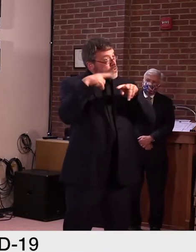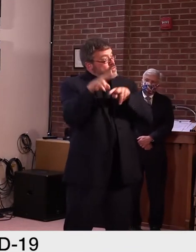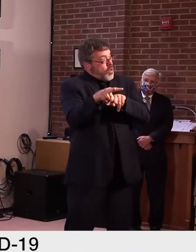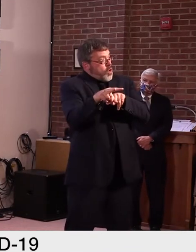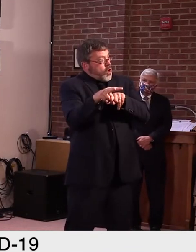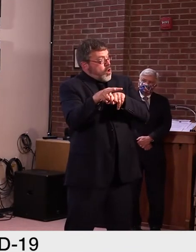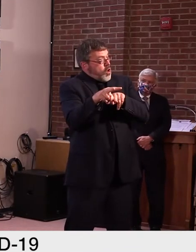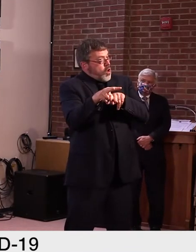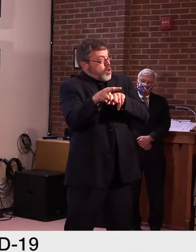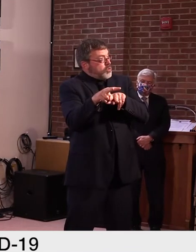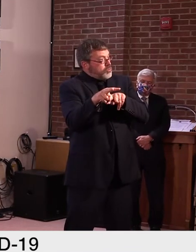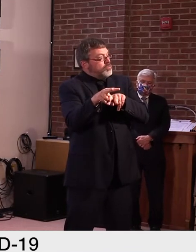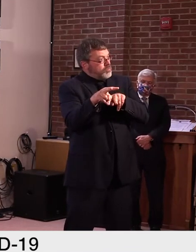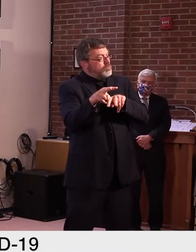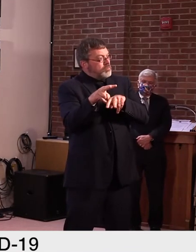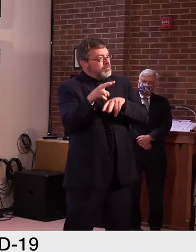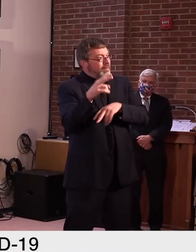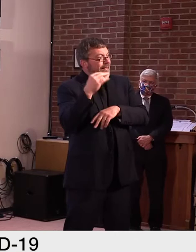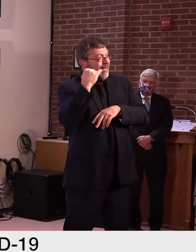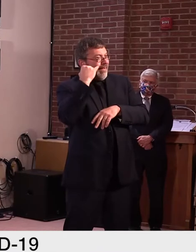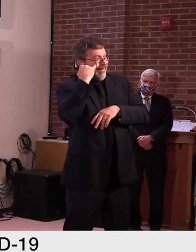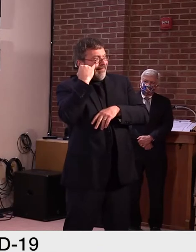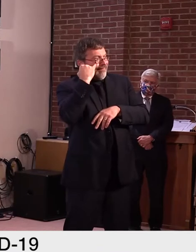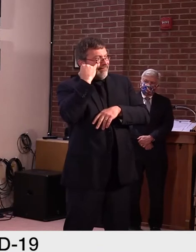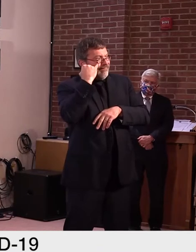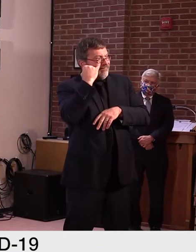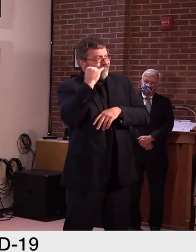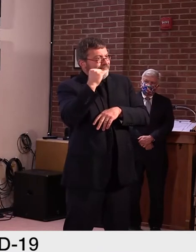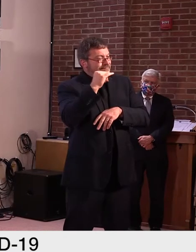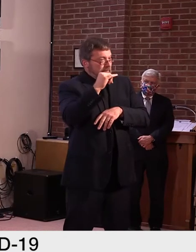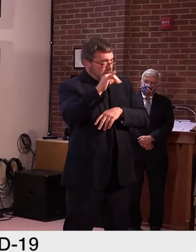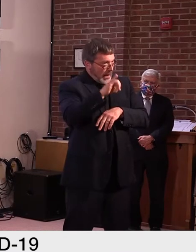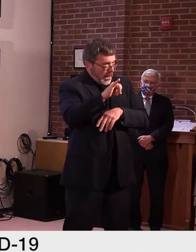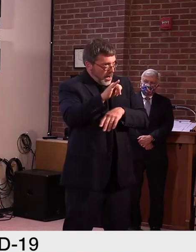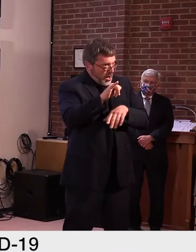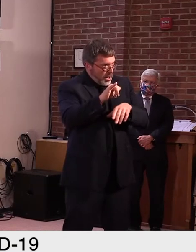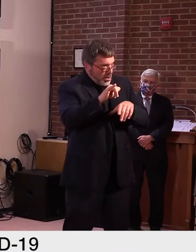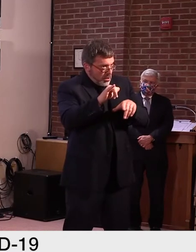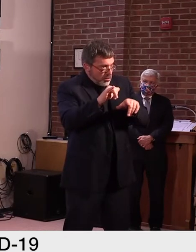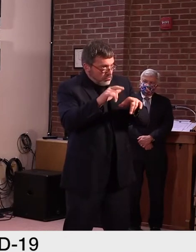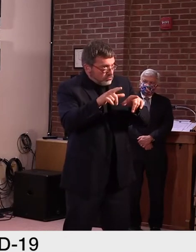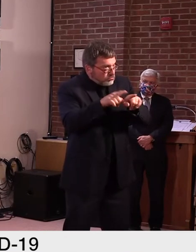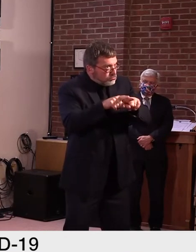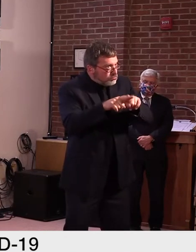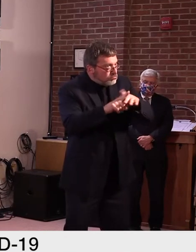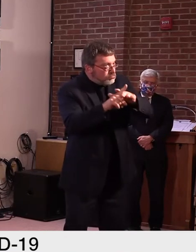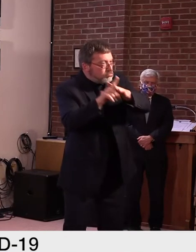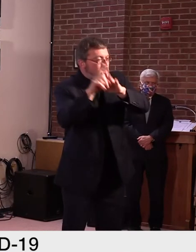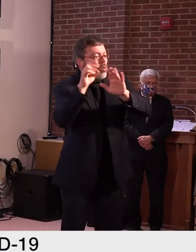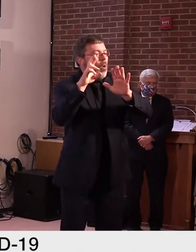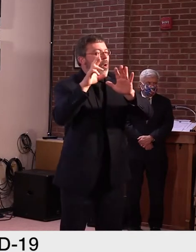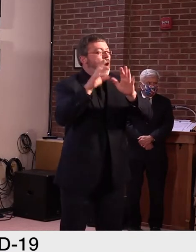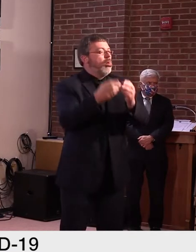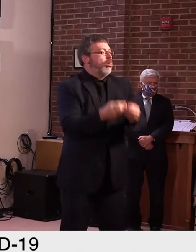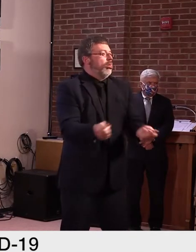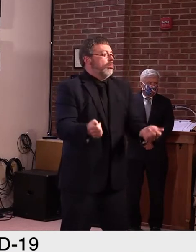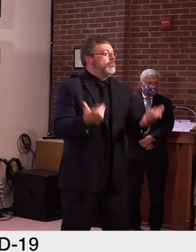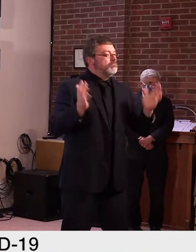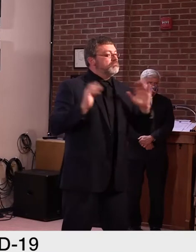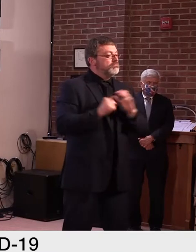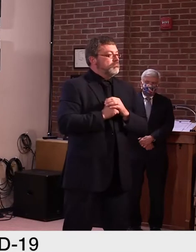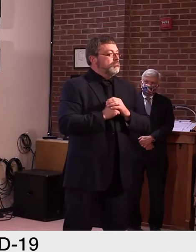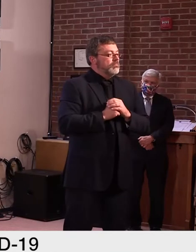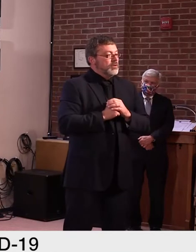a national trend. But the good news is that the hospitalization rates across the country continue to go down. And the death rate,